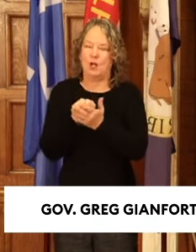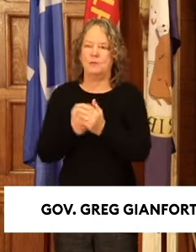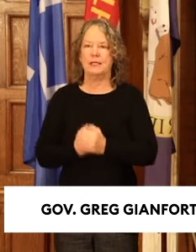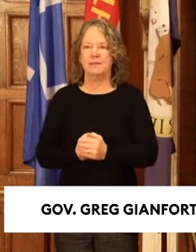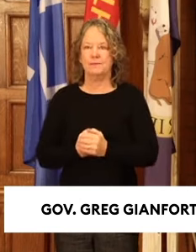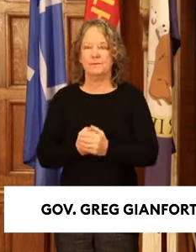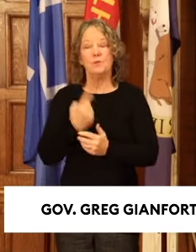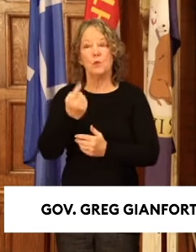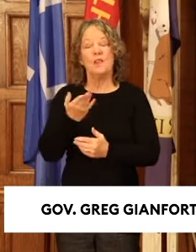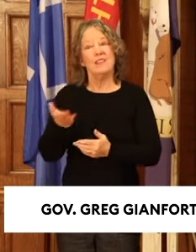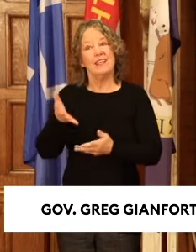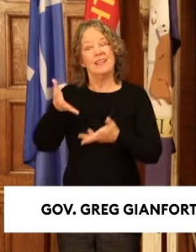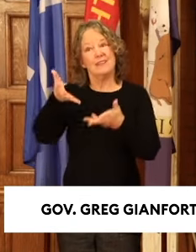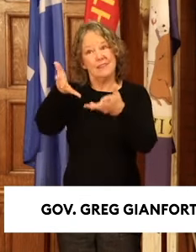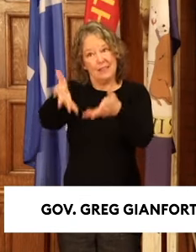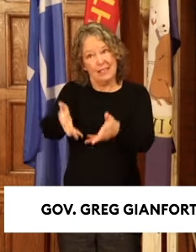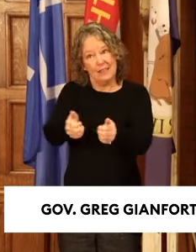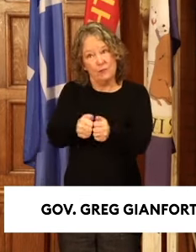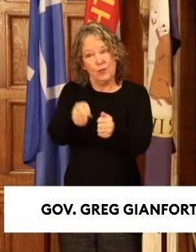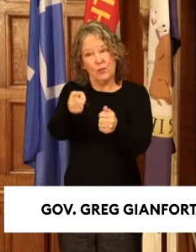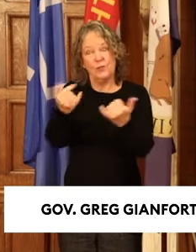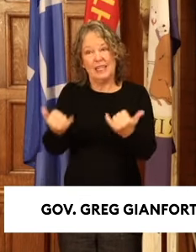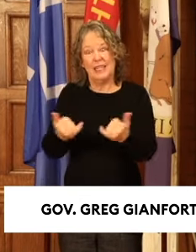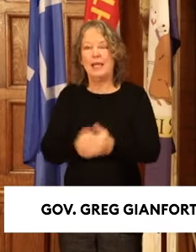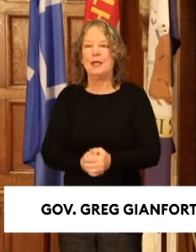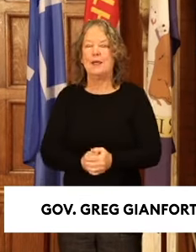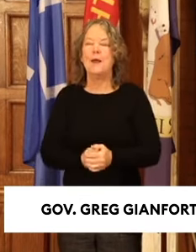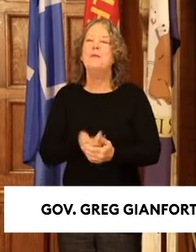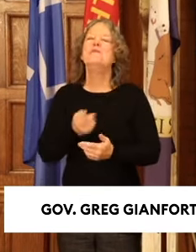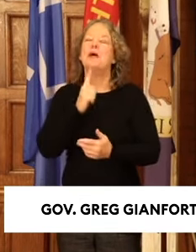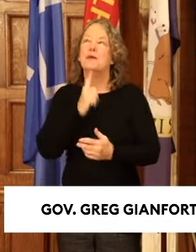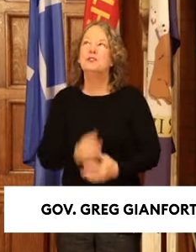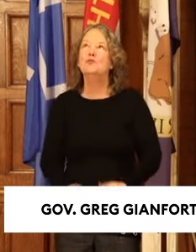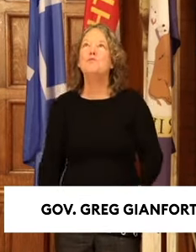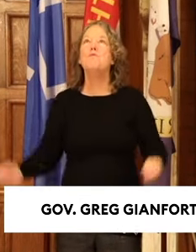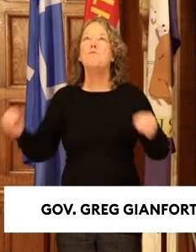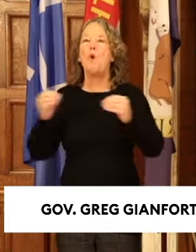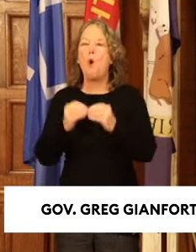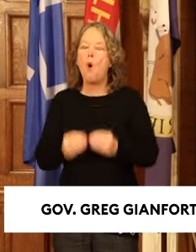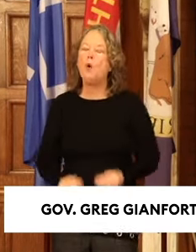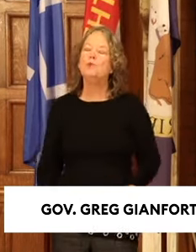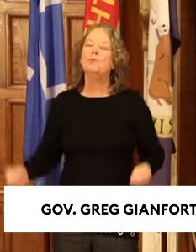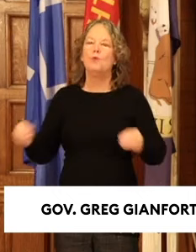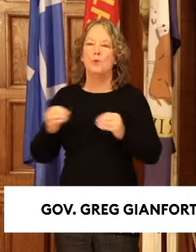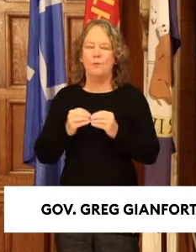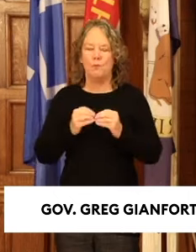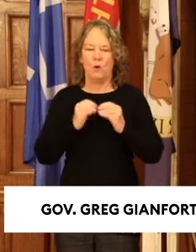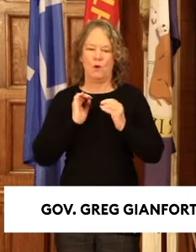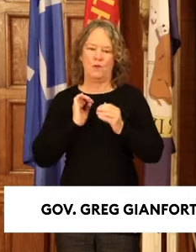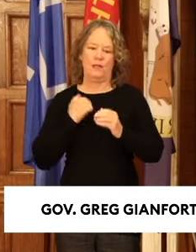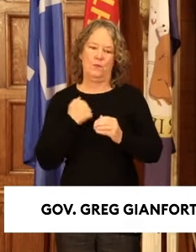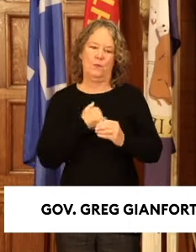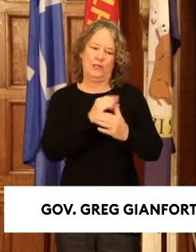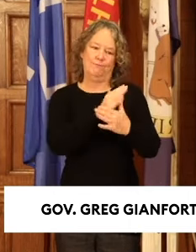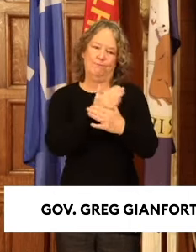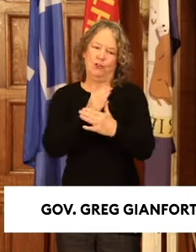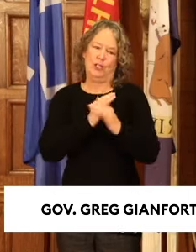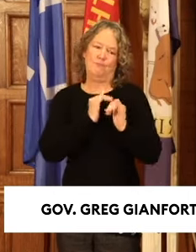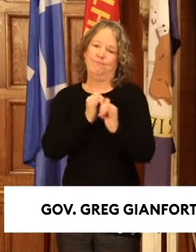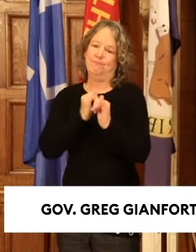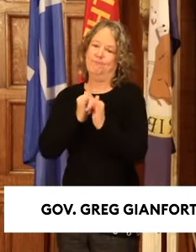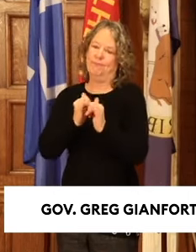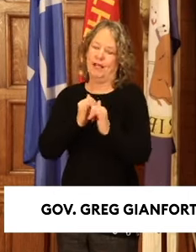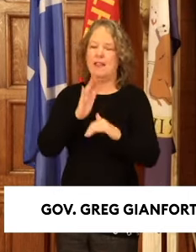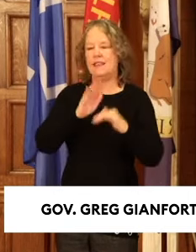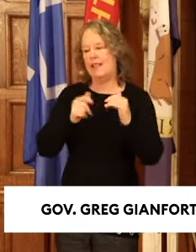today, it's this. There is much, much more that brings us together as Montanans than separates us. As the